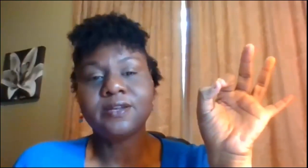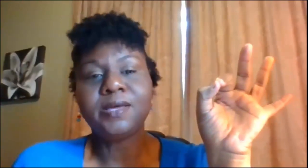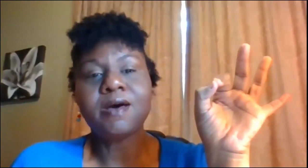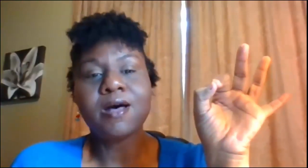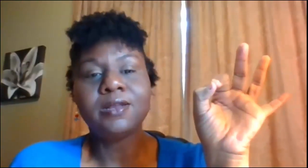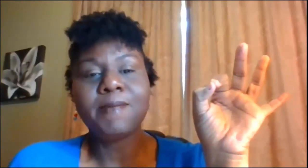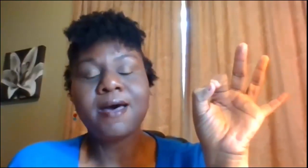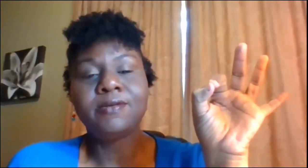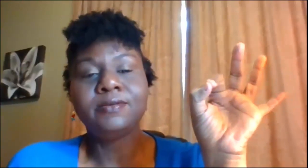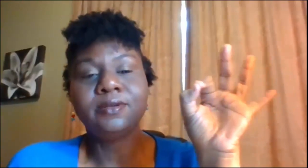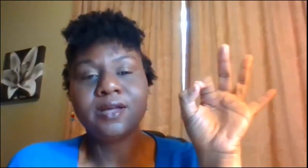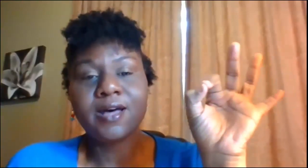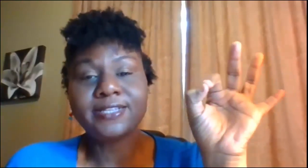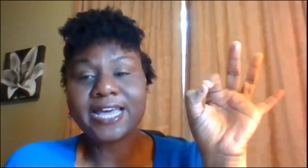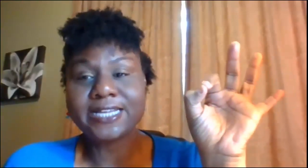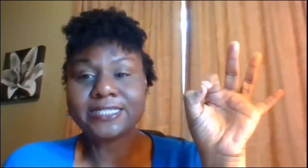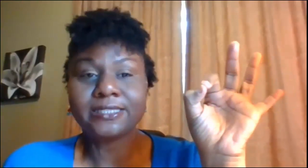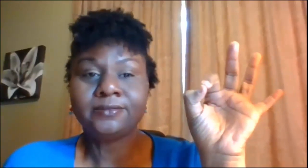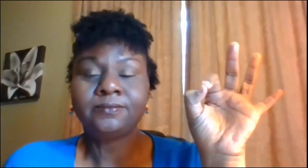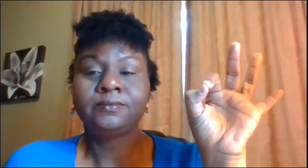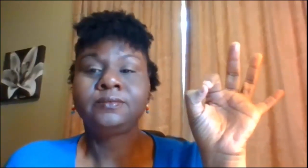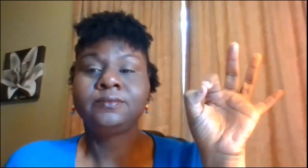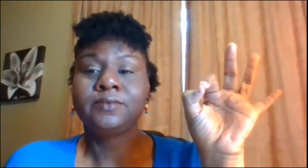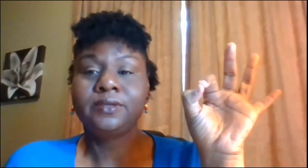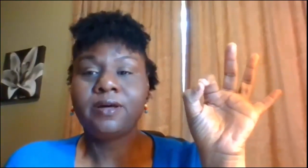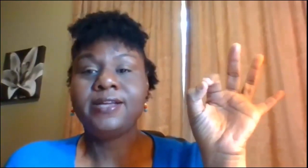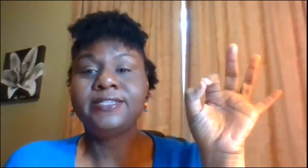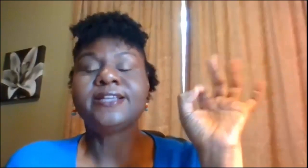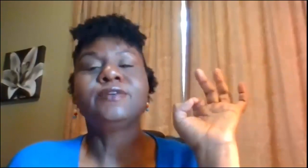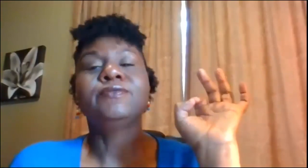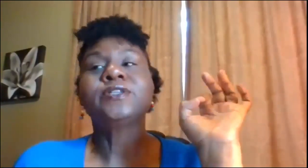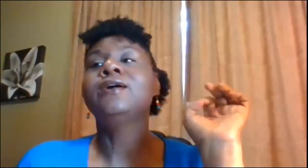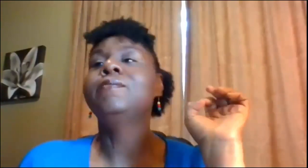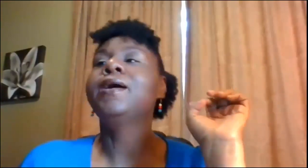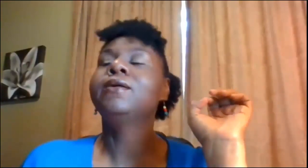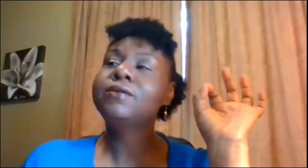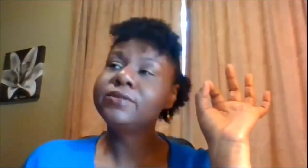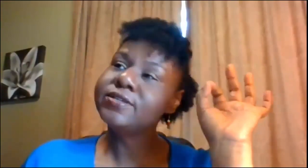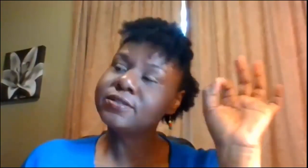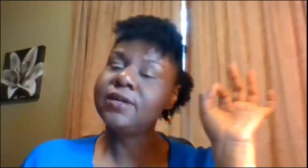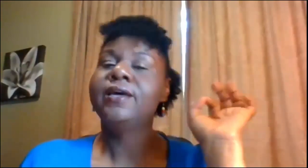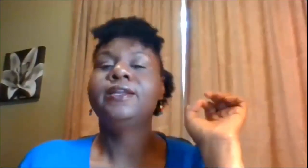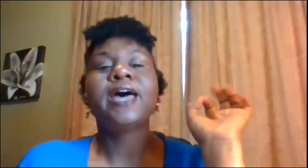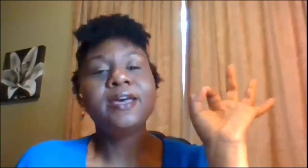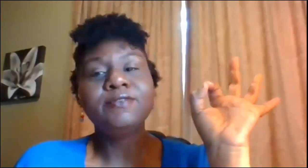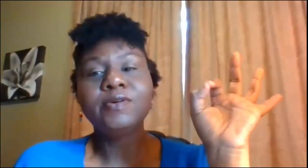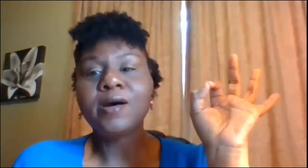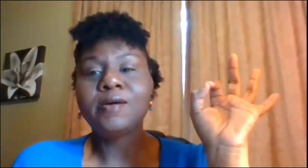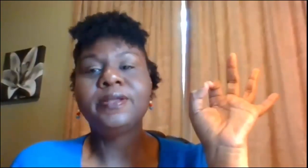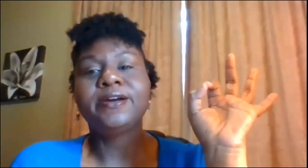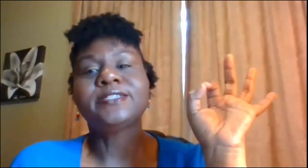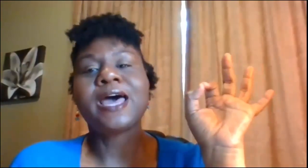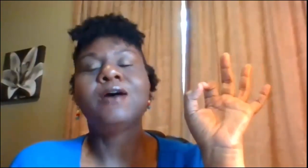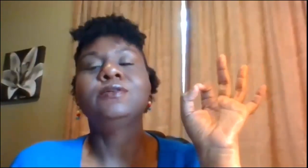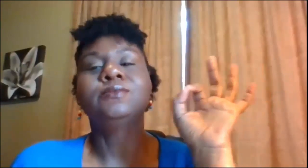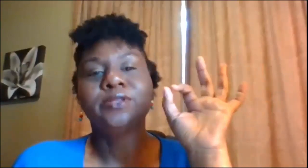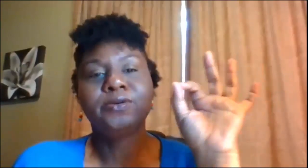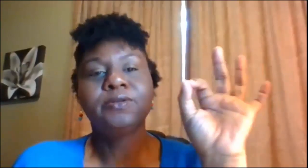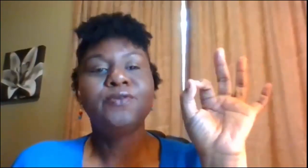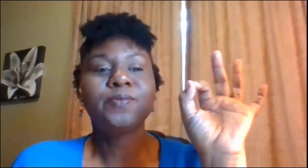going to be all about context context so we're talking about oh there's nine football players out what you'll know from